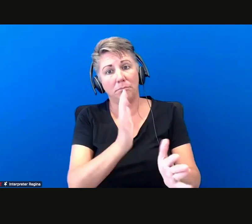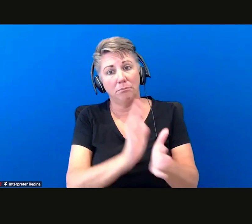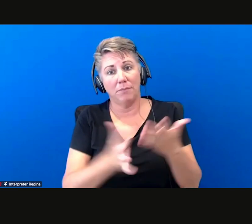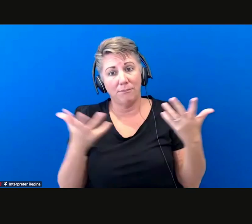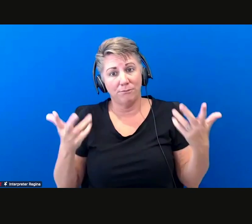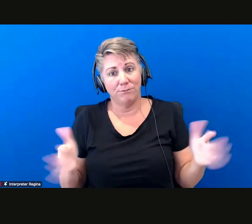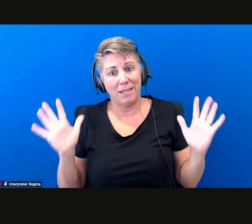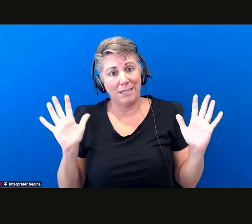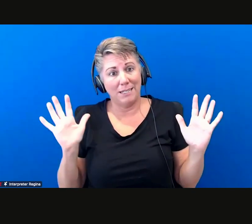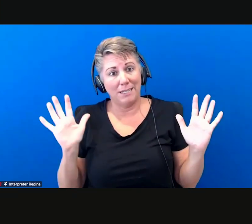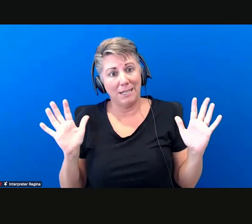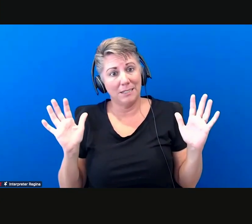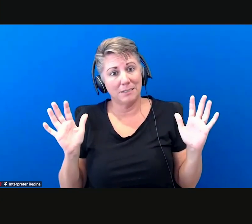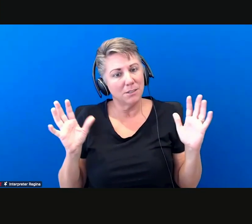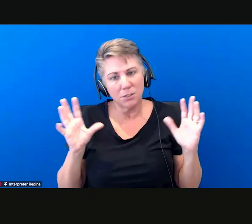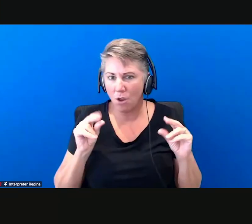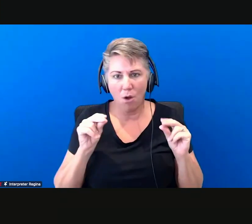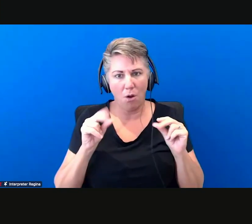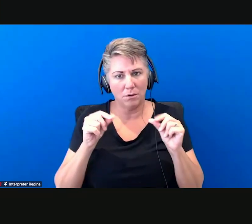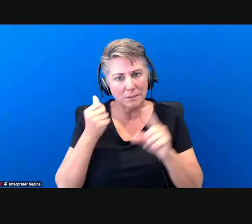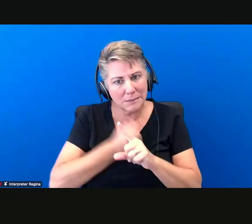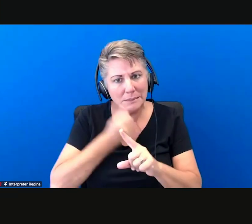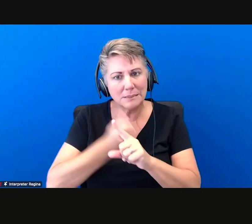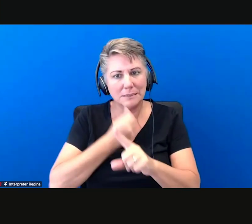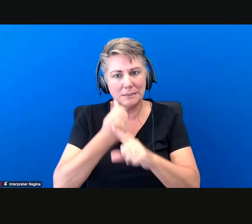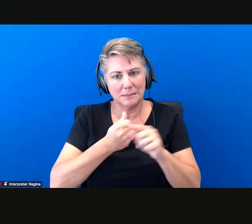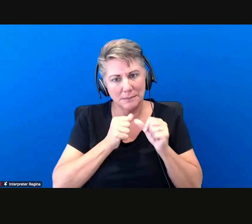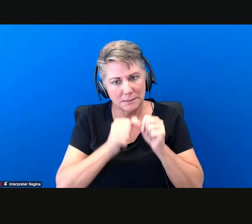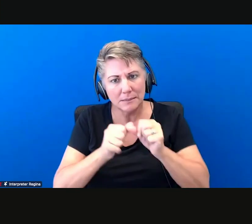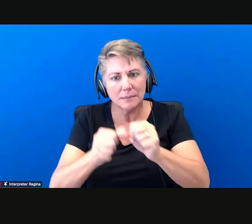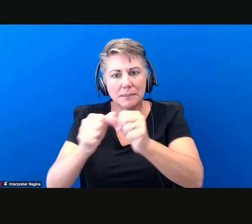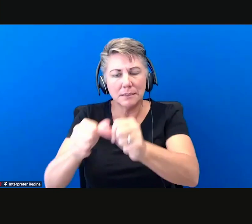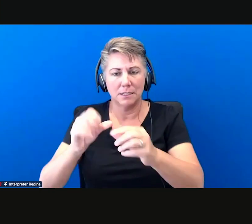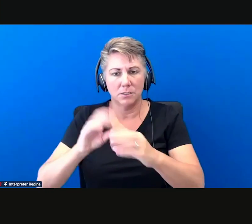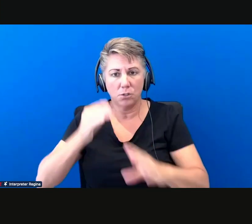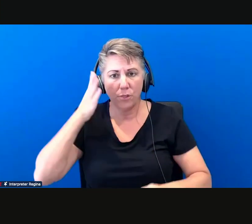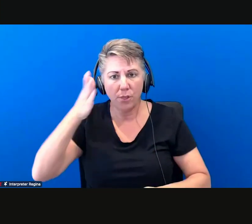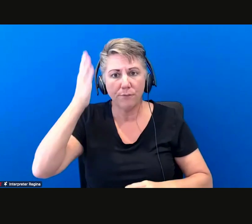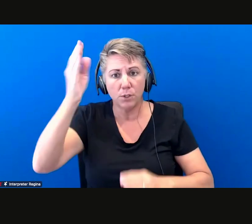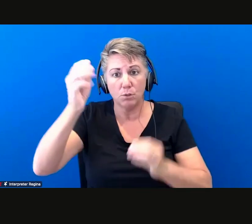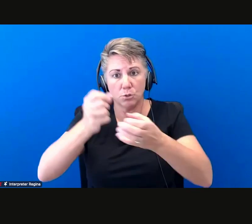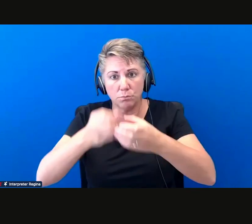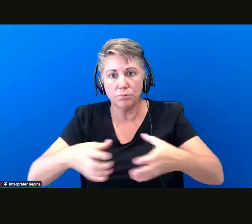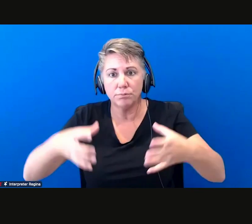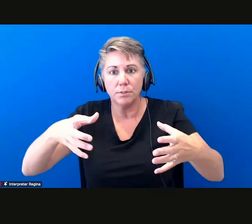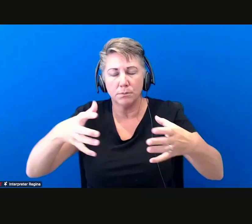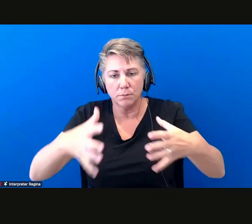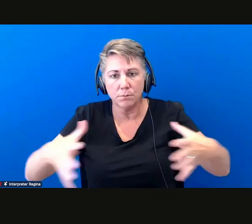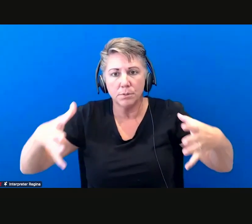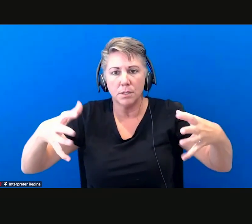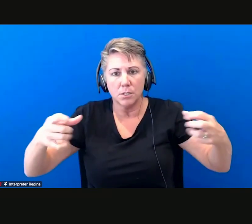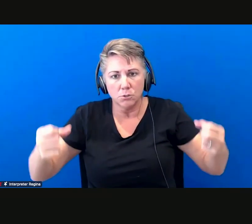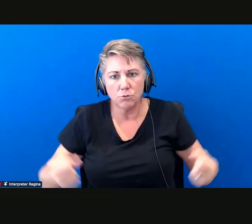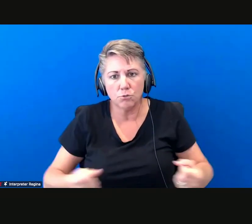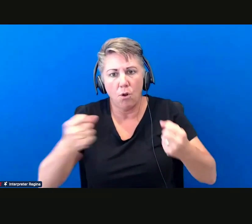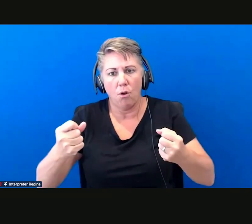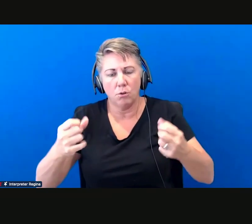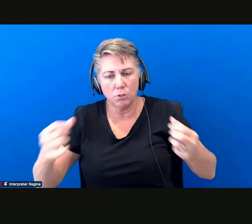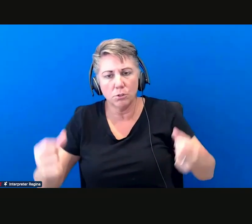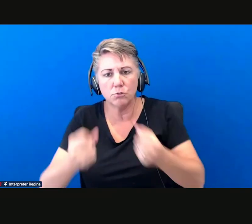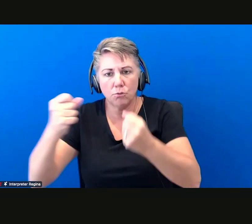keep going keep fighting so that the future of hawaiian language can improve and can get stronger throughout the years